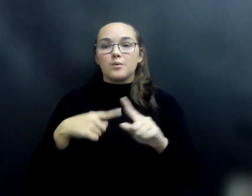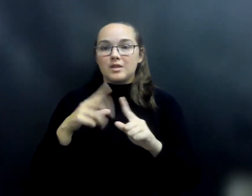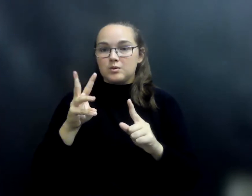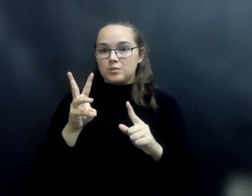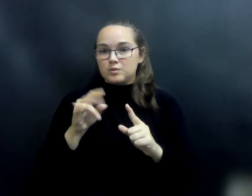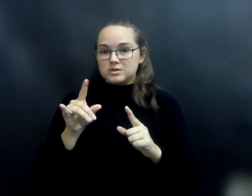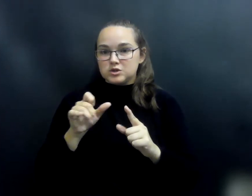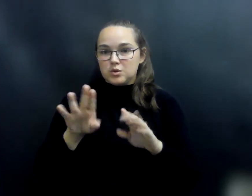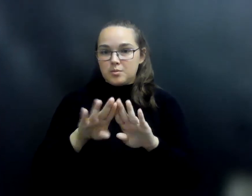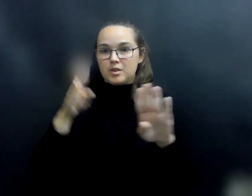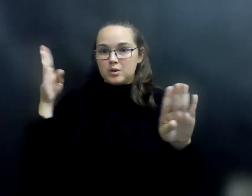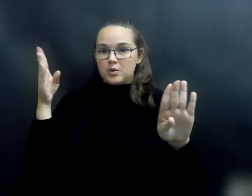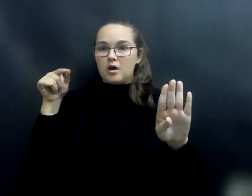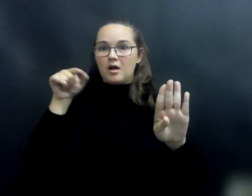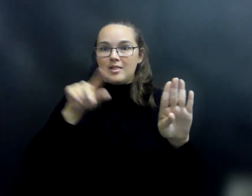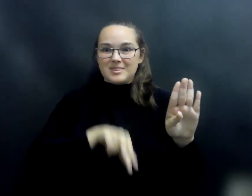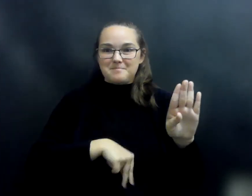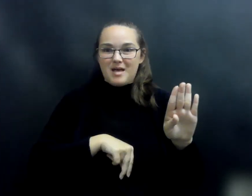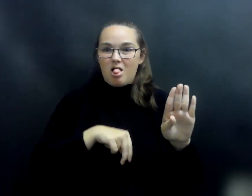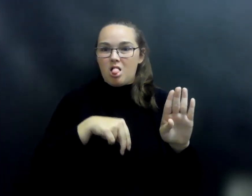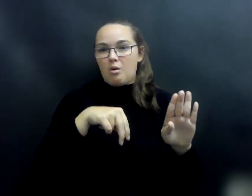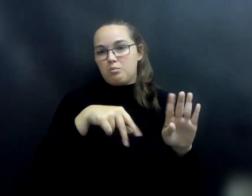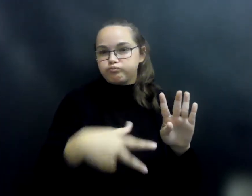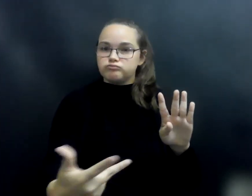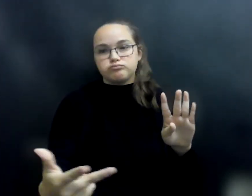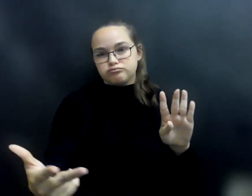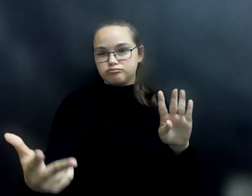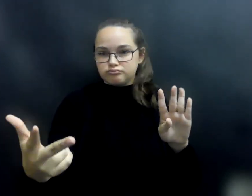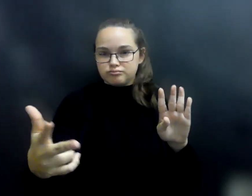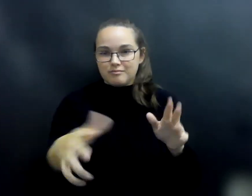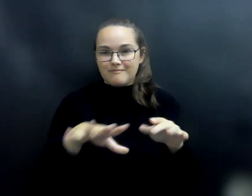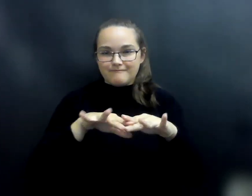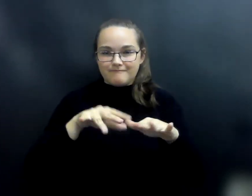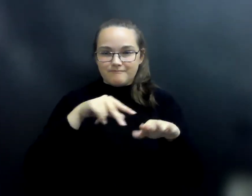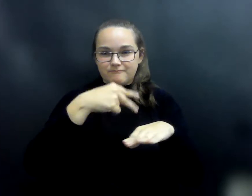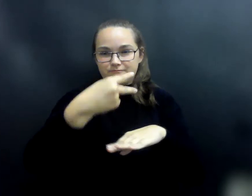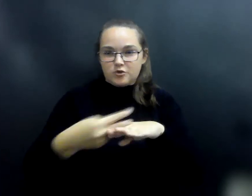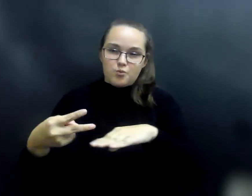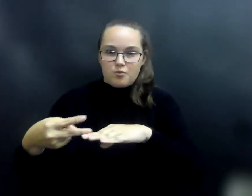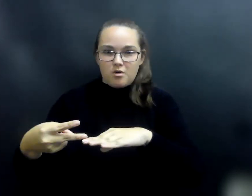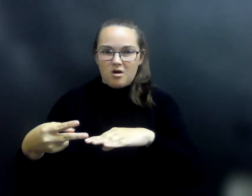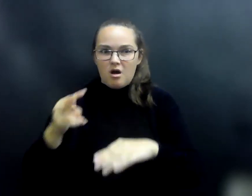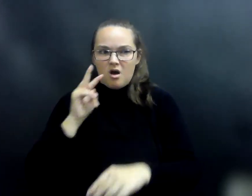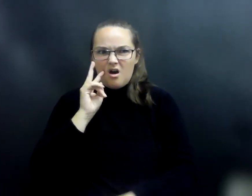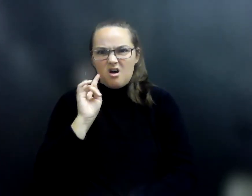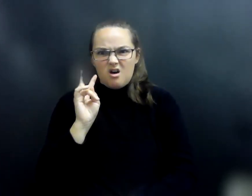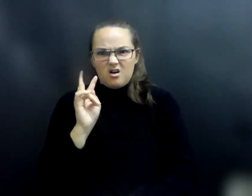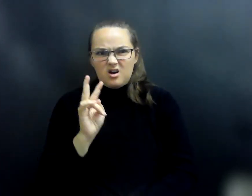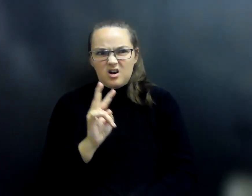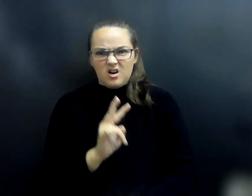door, another belt broke and clattered to the floor. In a rage, he glared at the men and spat, we will